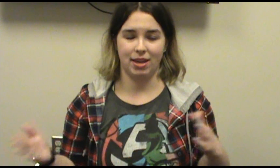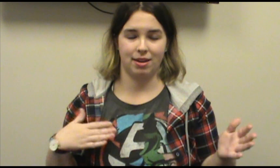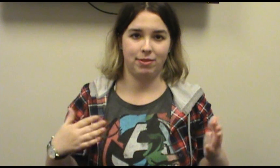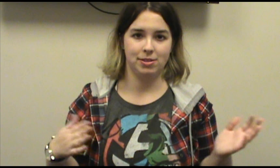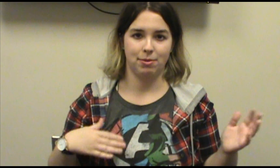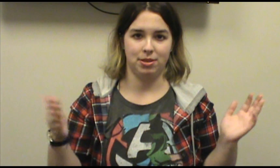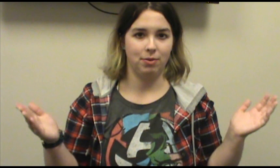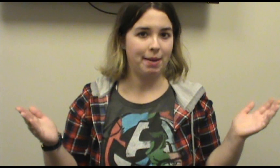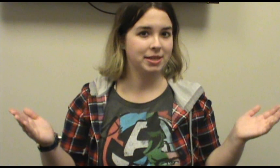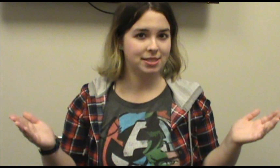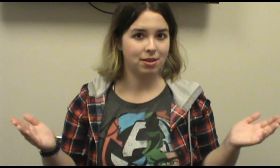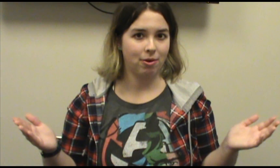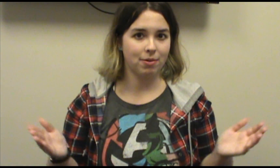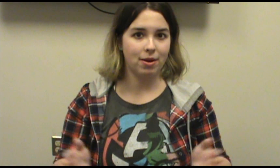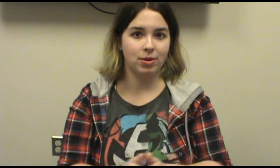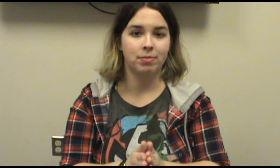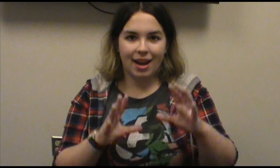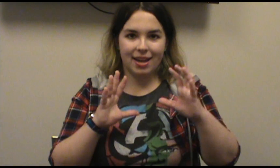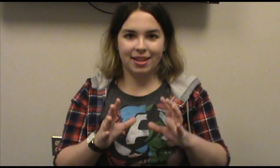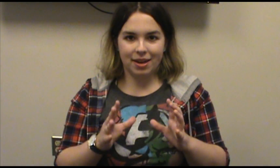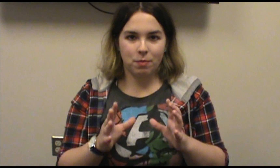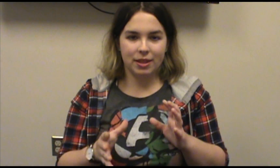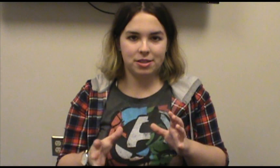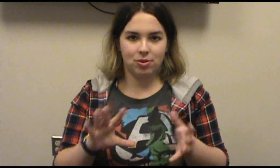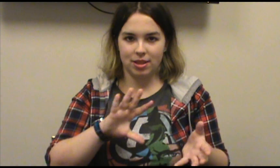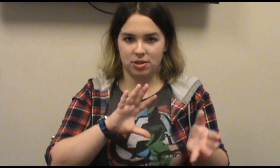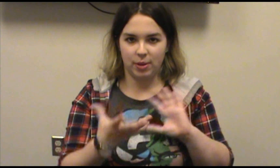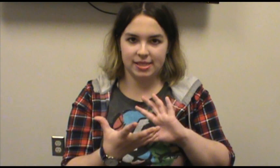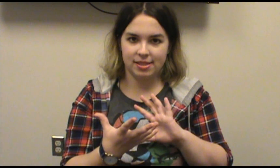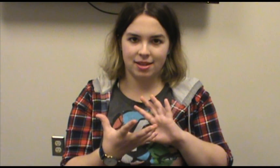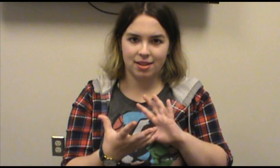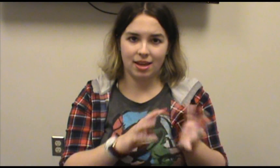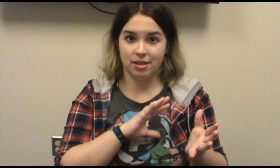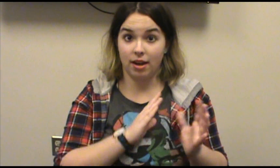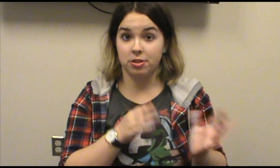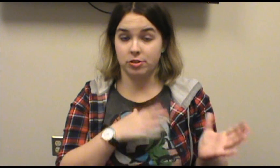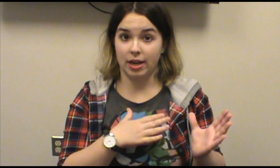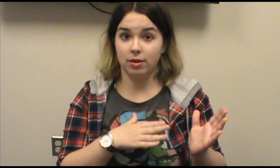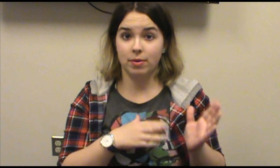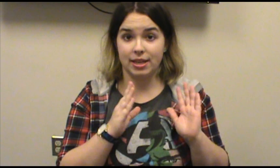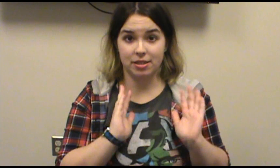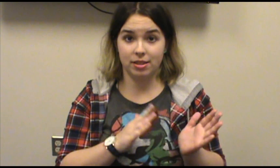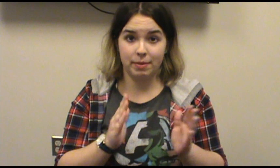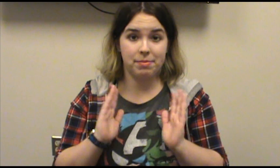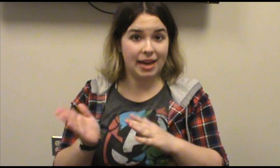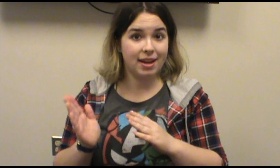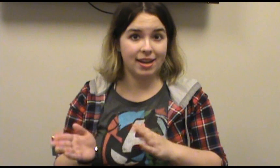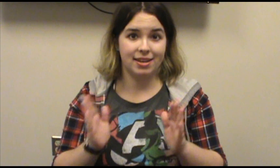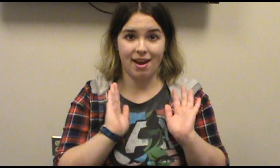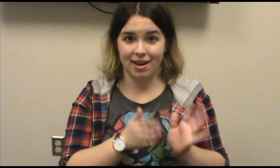gets confusing with two Emmas going around. And then I really enjoyed the twist that Dr. Jackal was actually the main bad guy and not